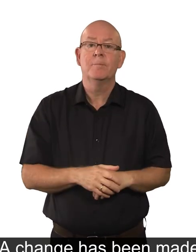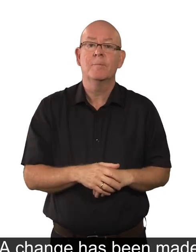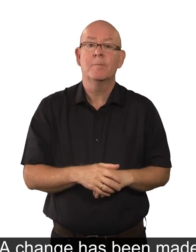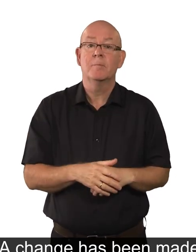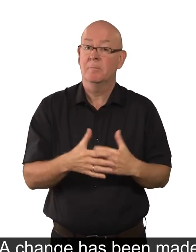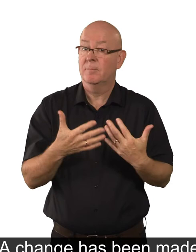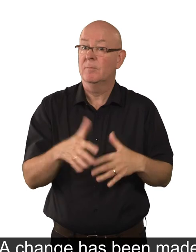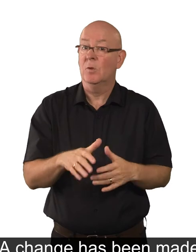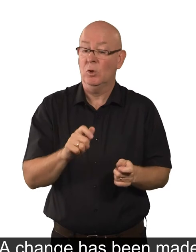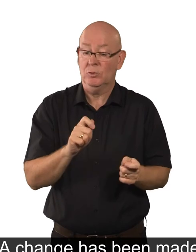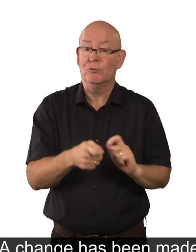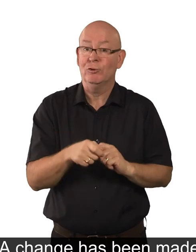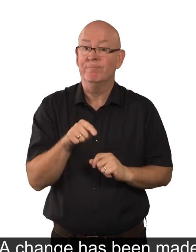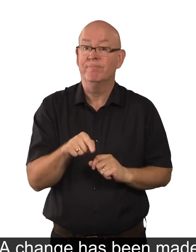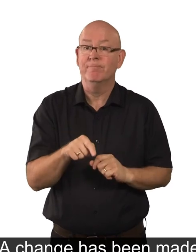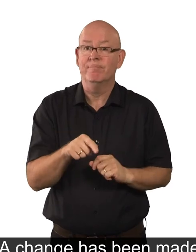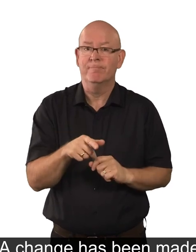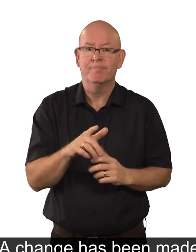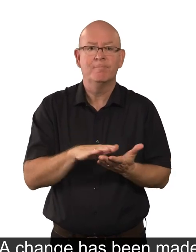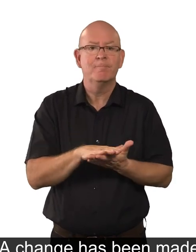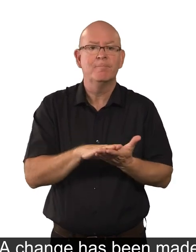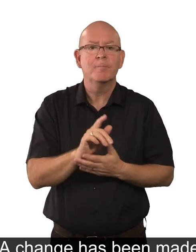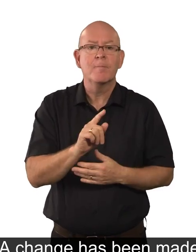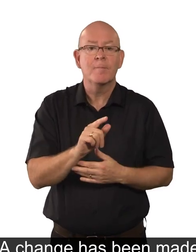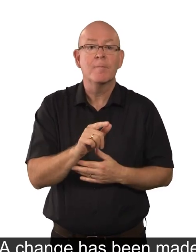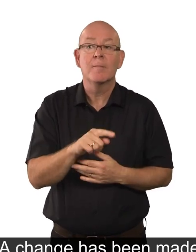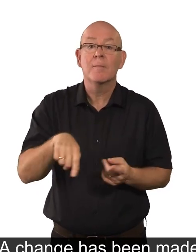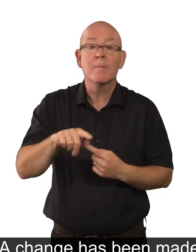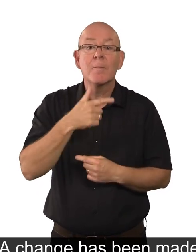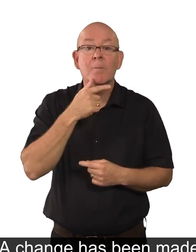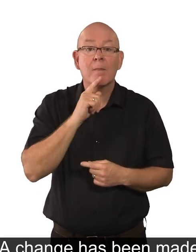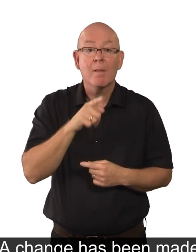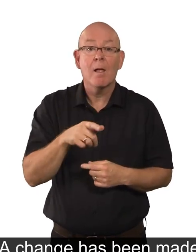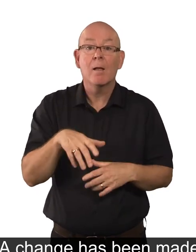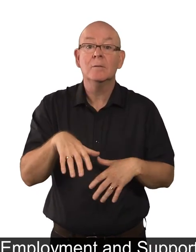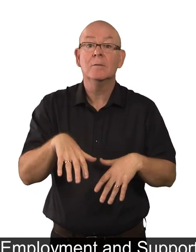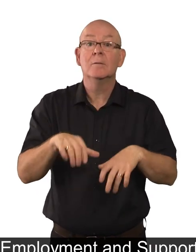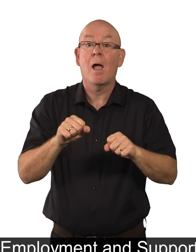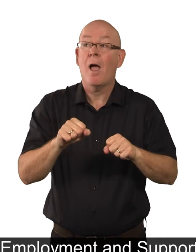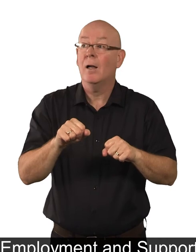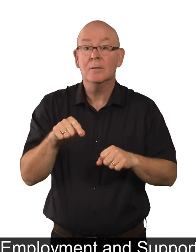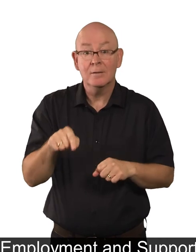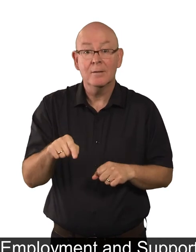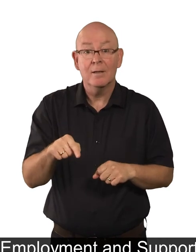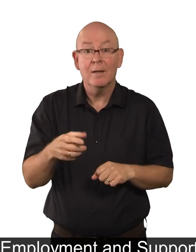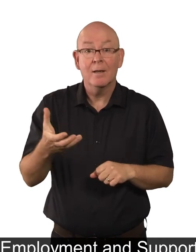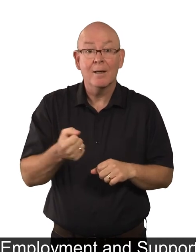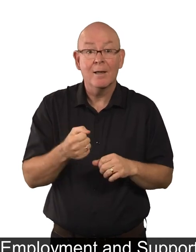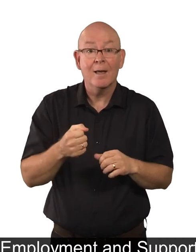A change has been made that means people that start getting Employment and Support Allowance after April